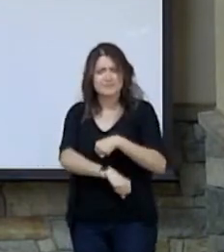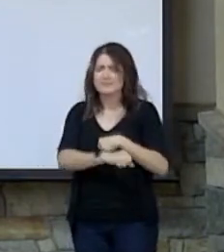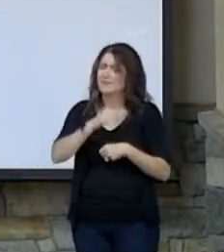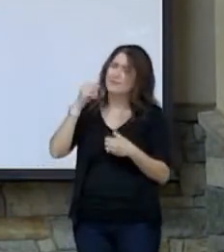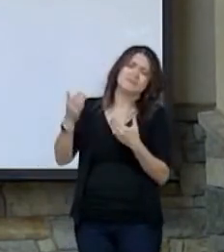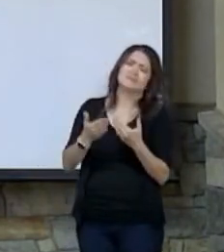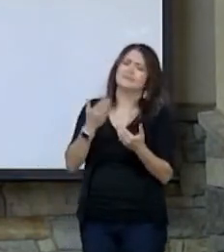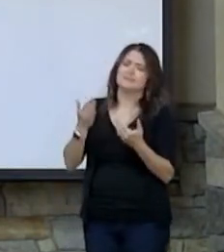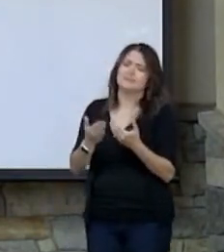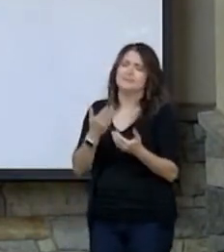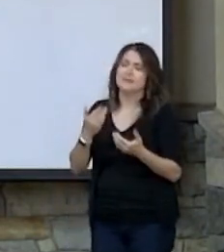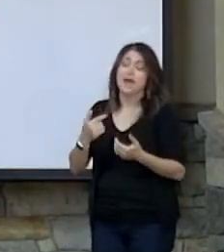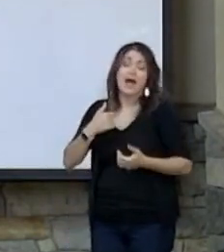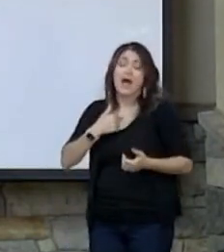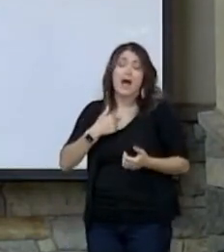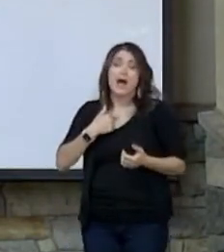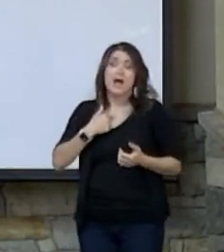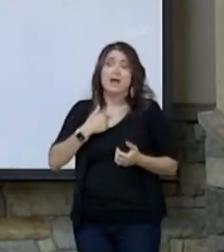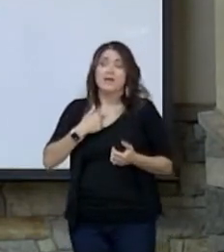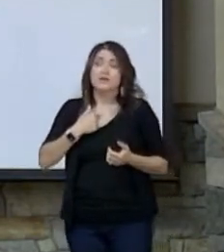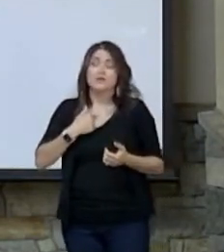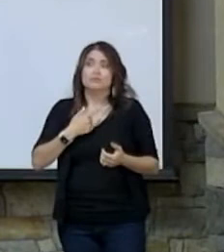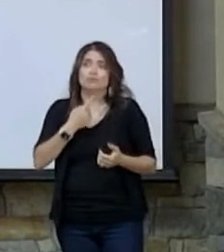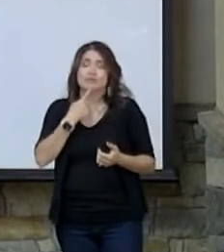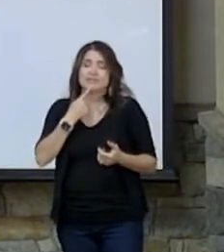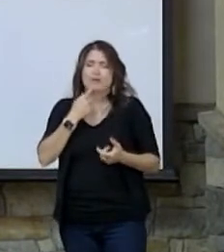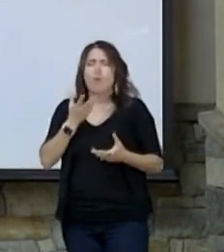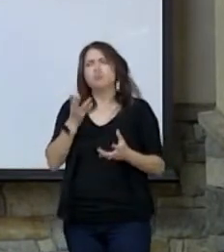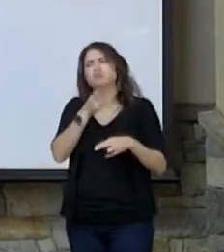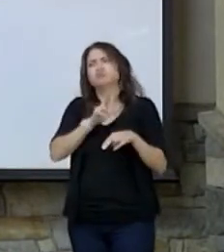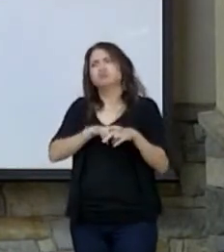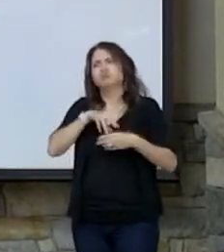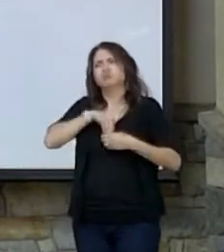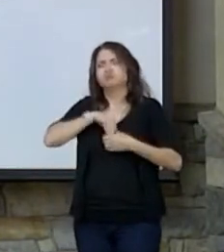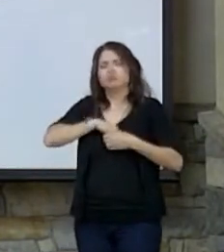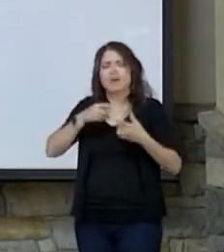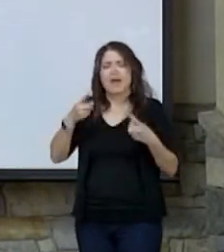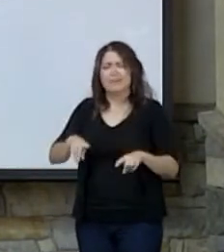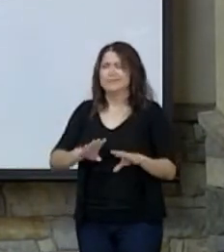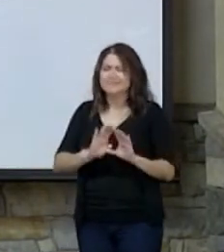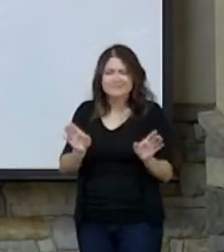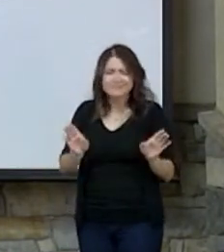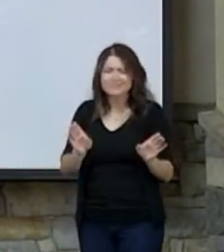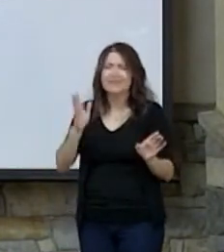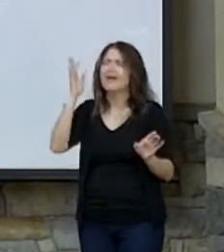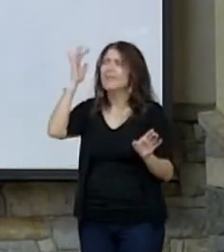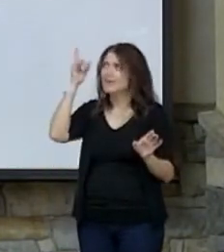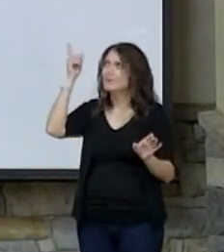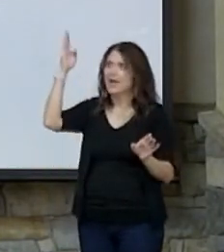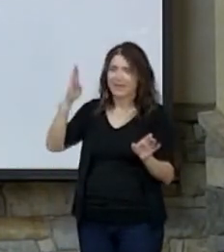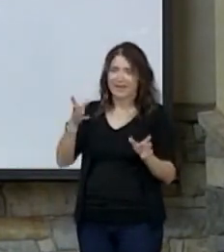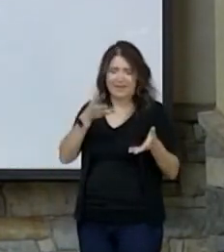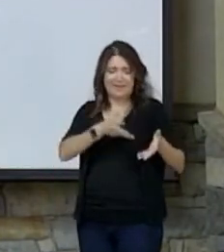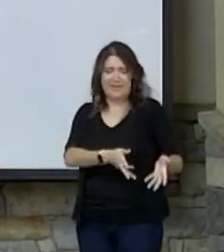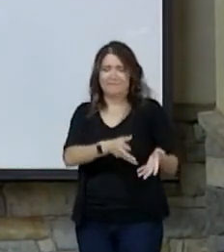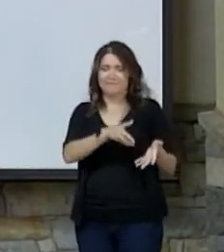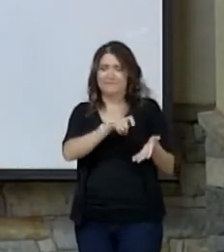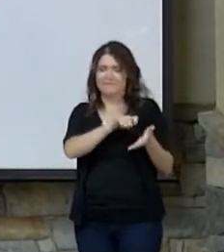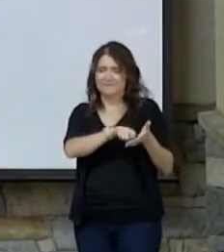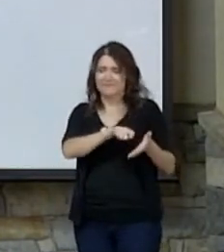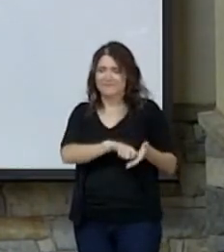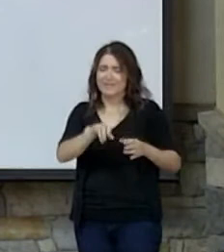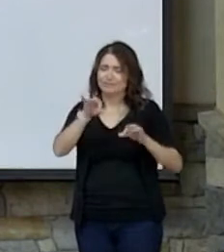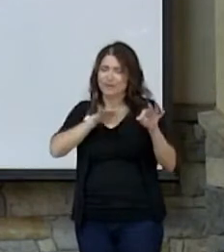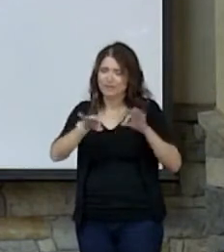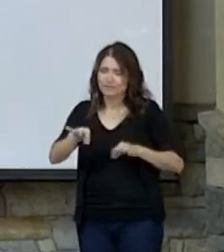easy. I wouldn't even say it comes naturally. That's why God had to leave these instructions for us. It takes